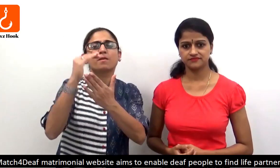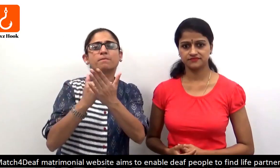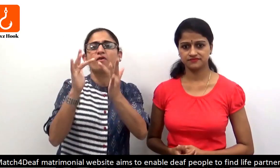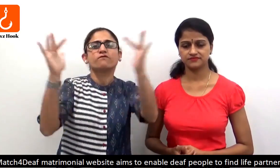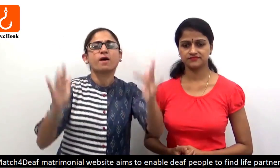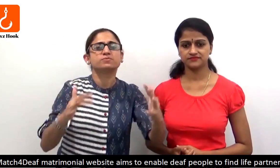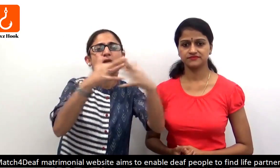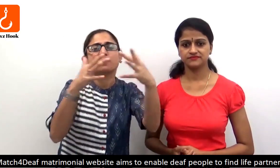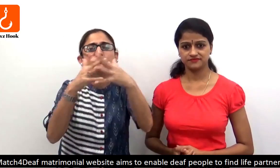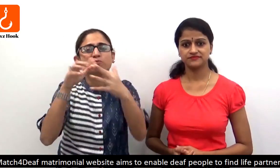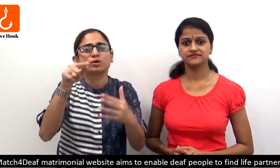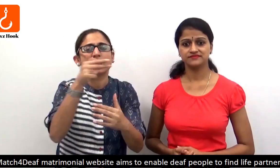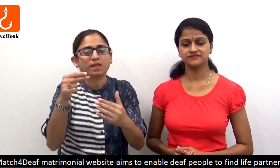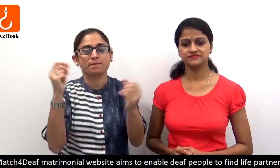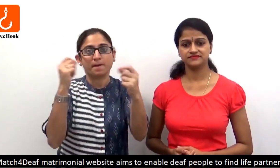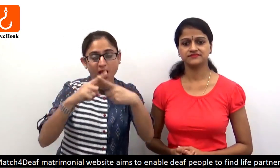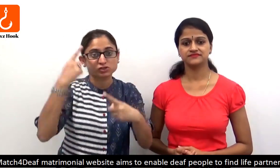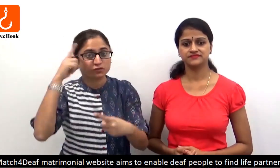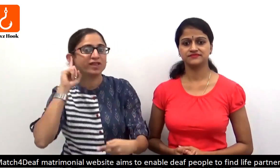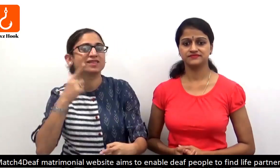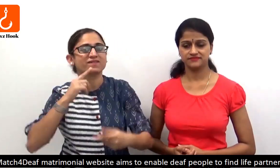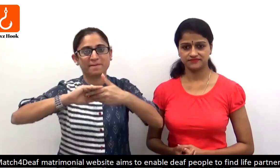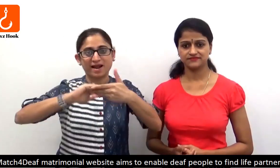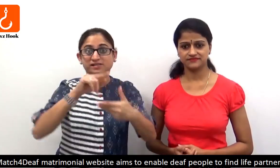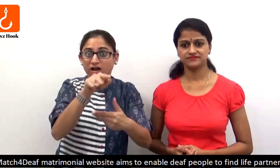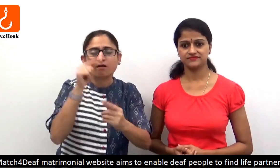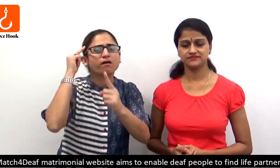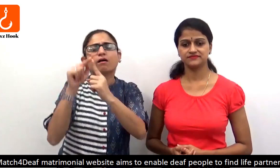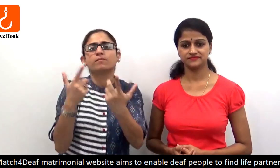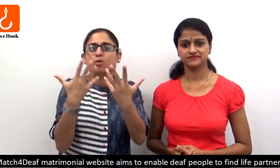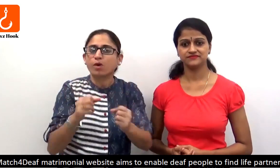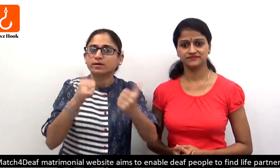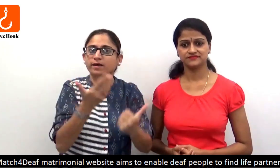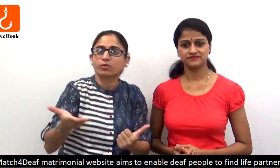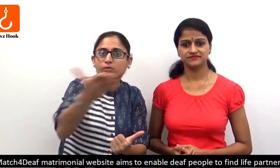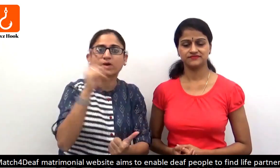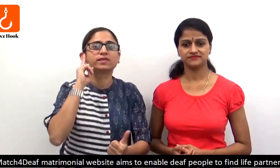Match 4 Deaf Matrimonial Website aims to enable Deaf people to find life partners.